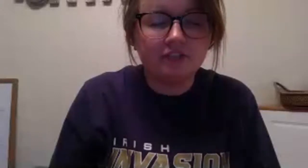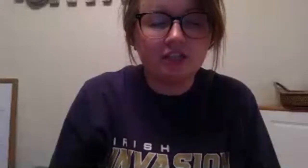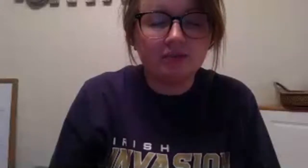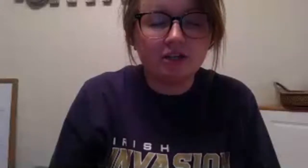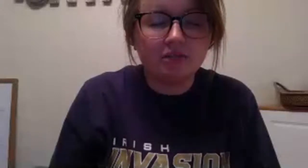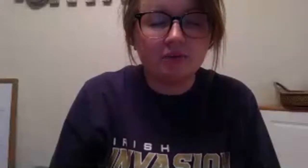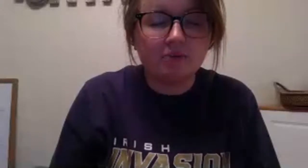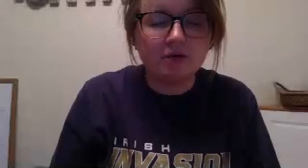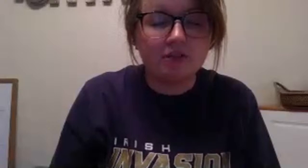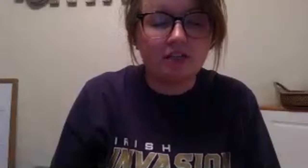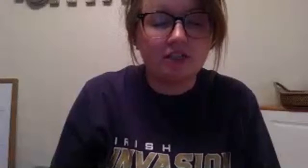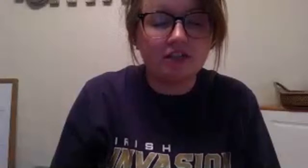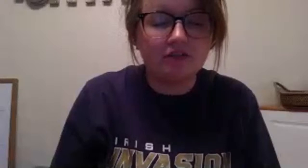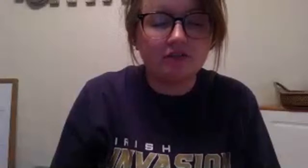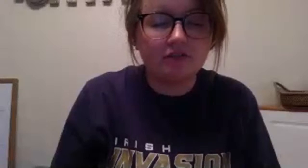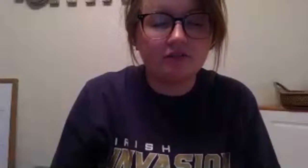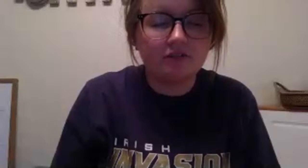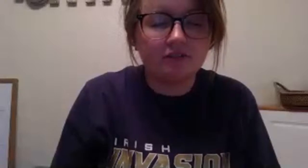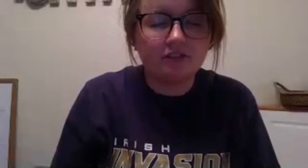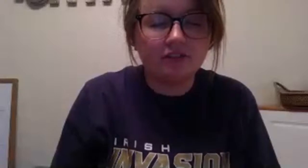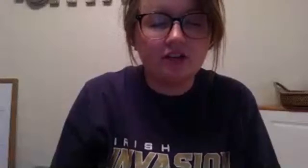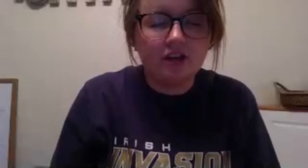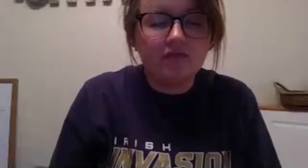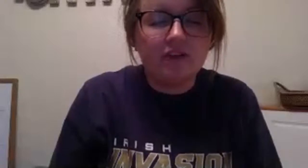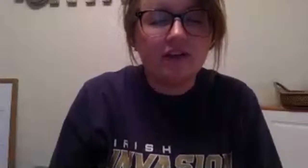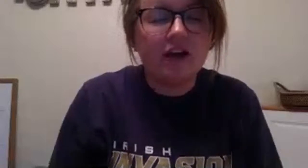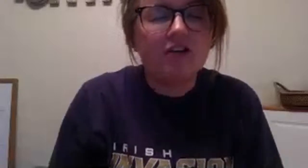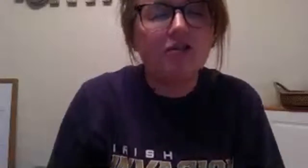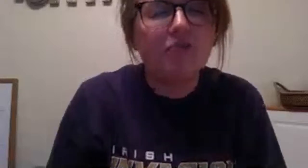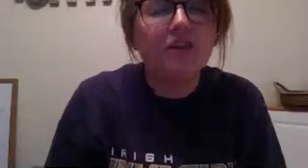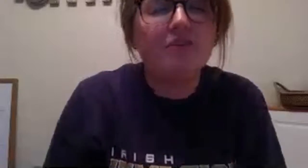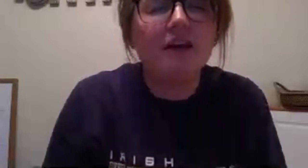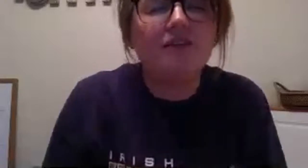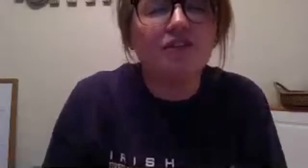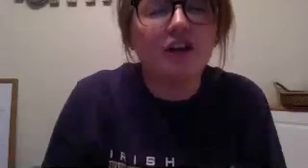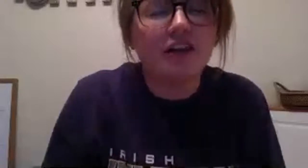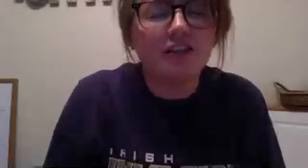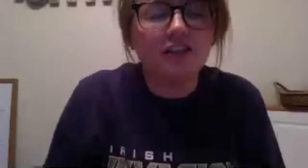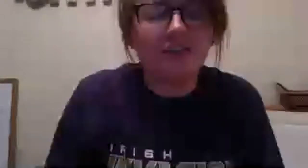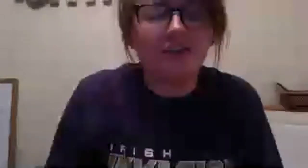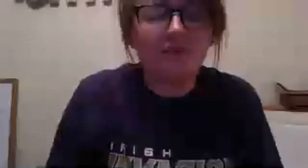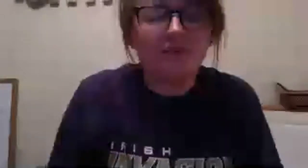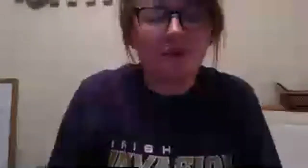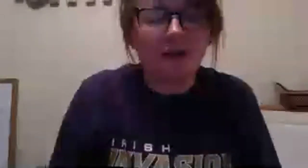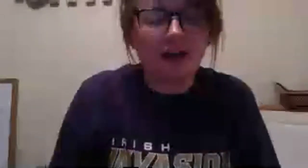especially when we most need to father i also pray that we have the strength that saint thomas beckett had